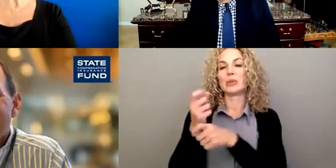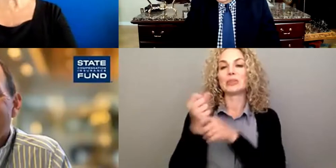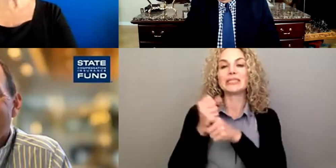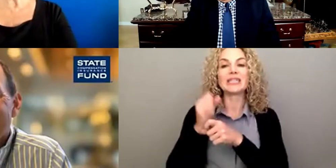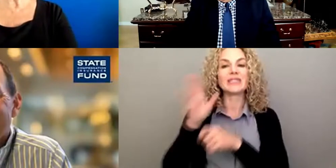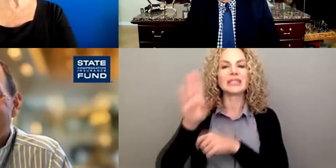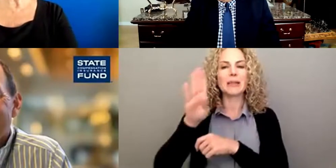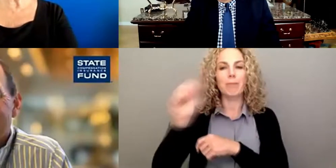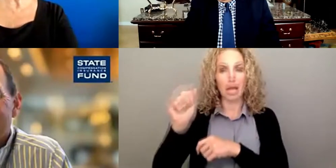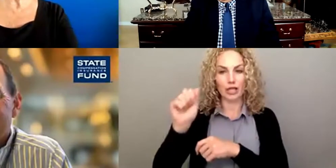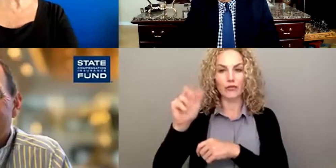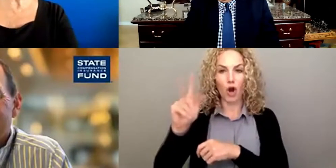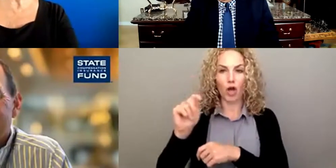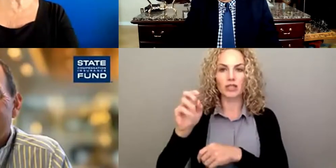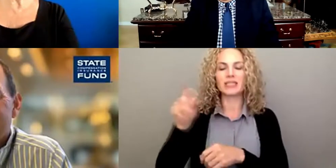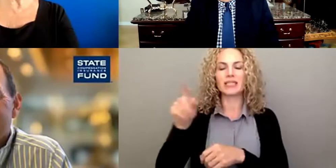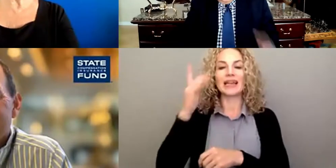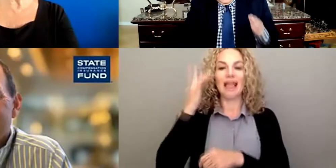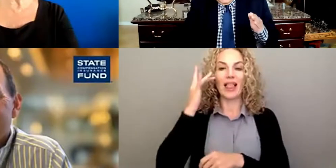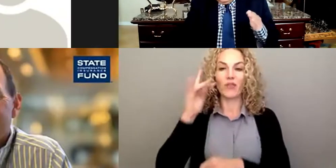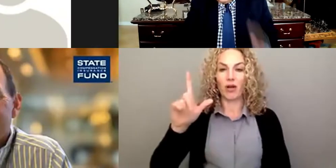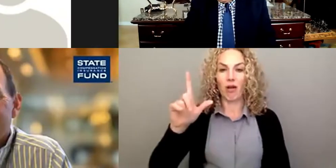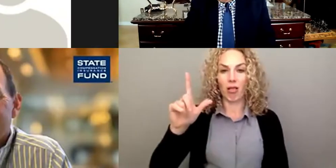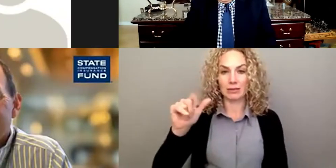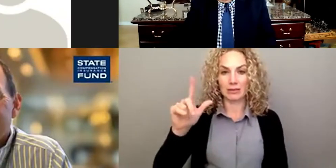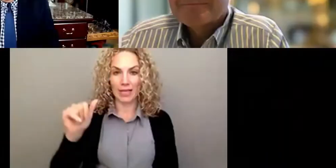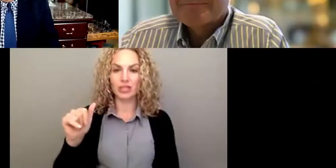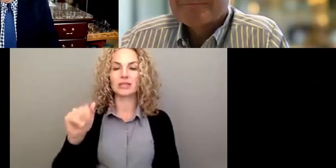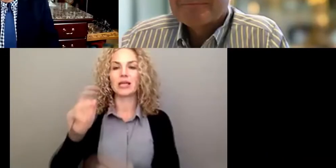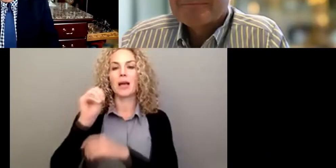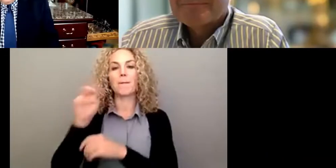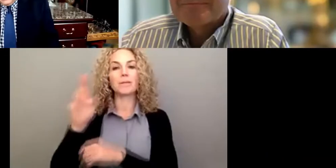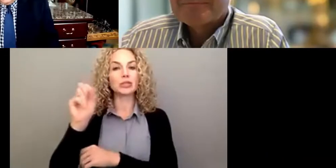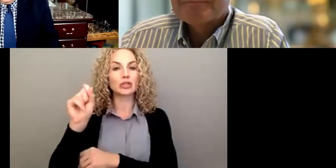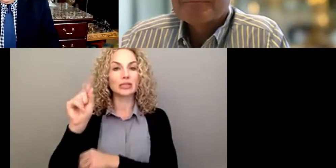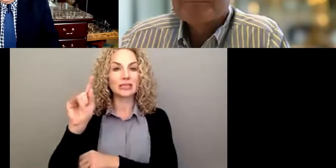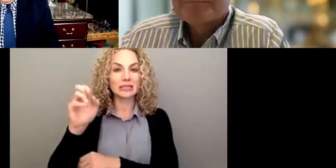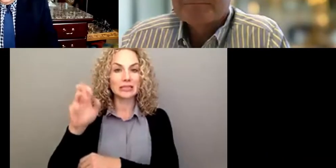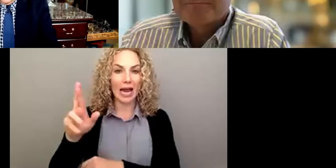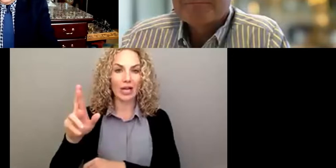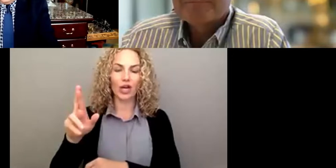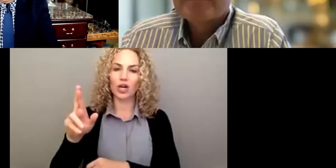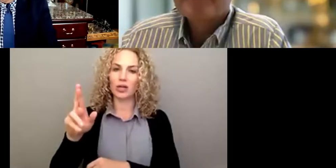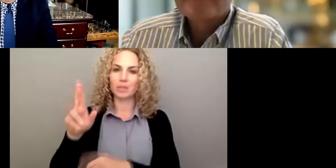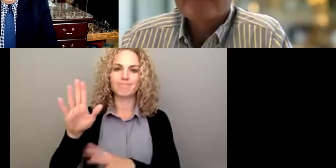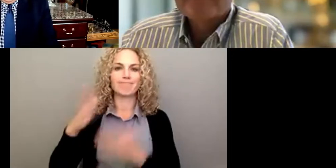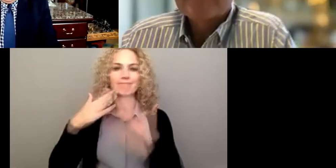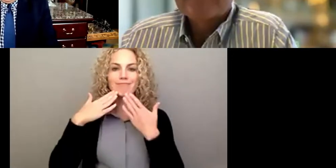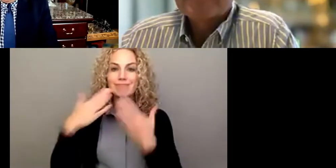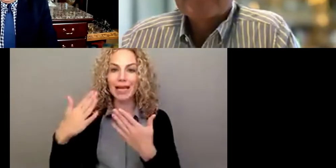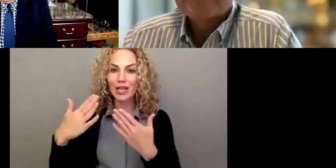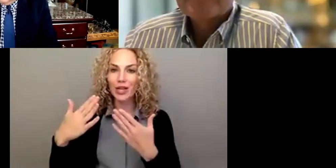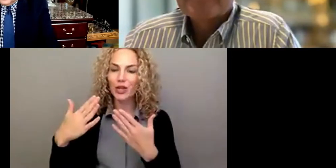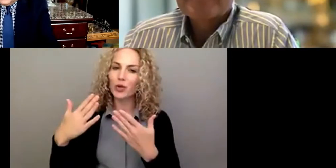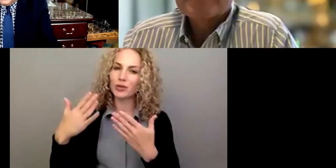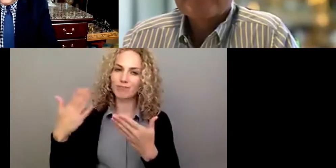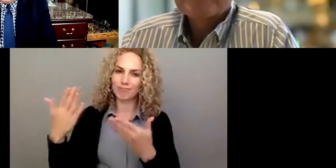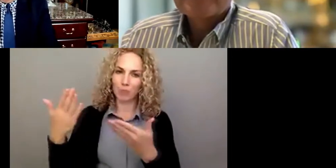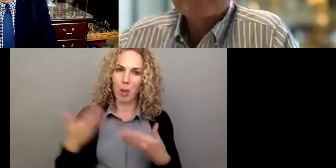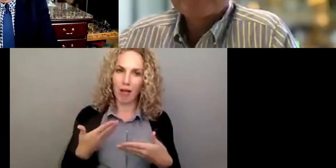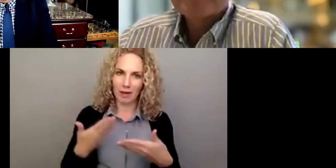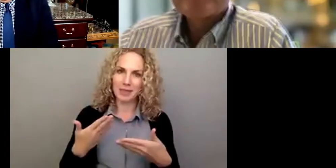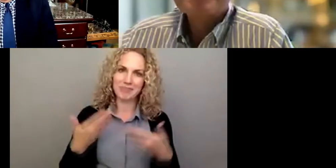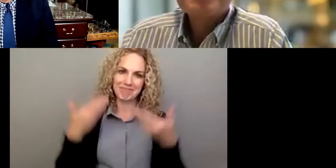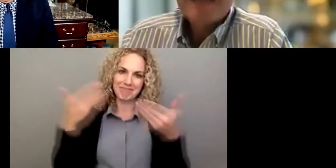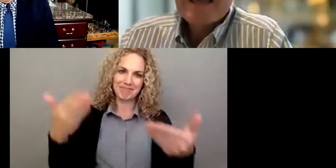of California, Los Angeles. And Mr. Steiner, it's our pleasure to present you to the audience. So the floor is